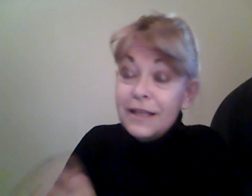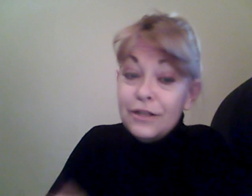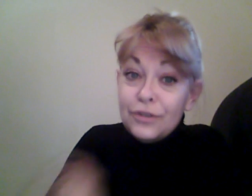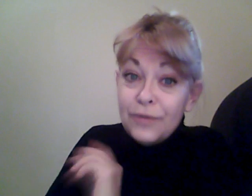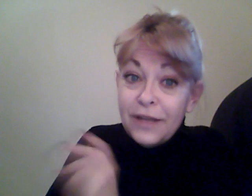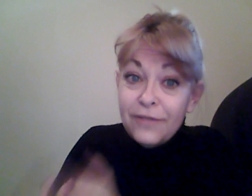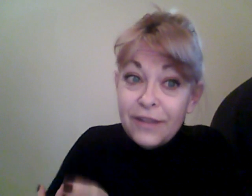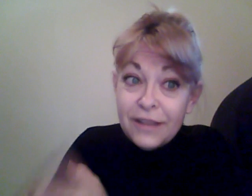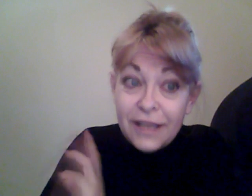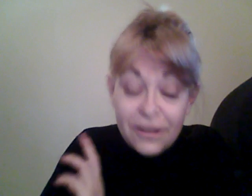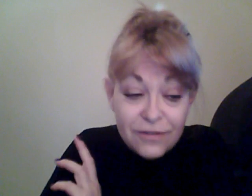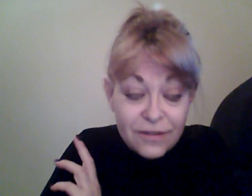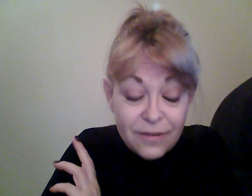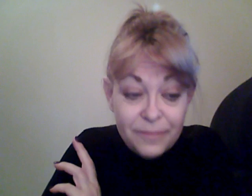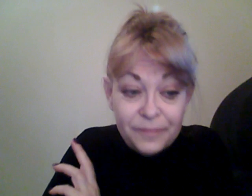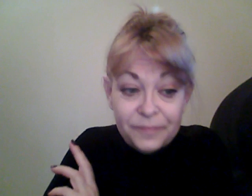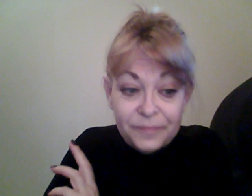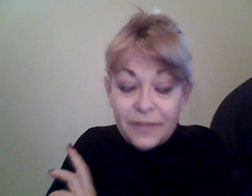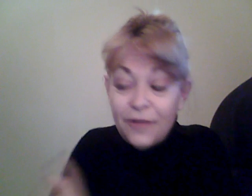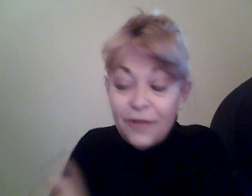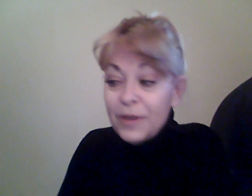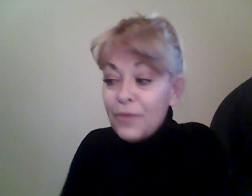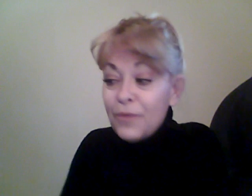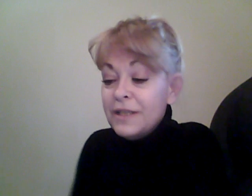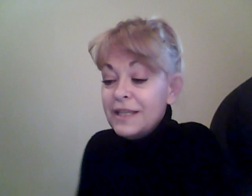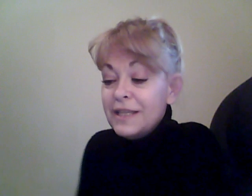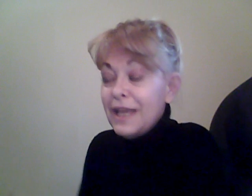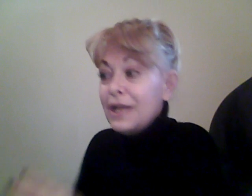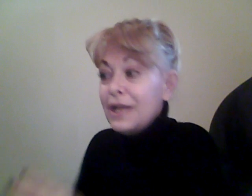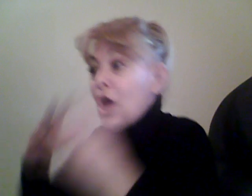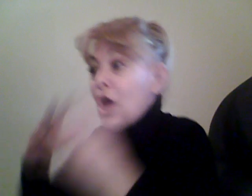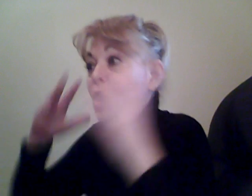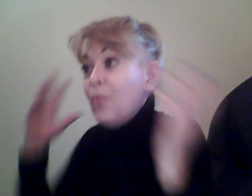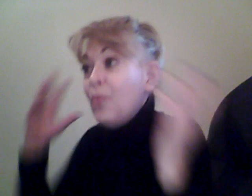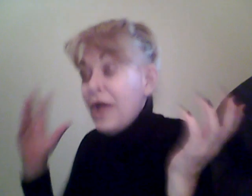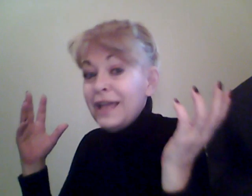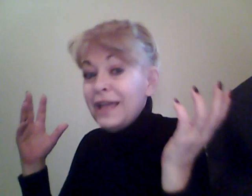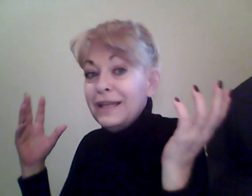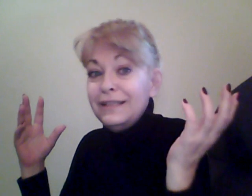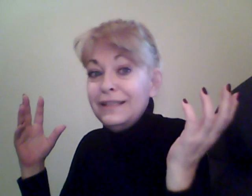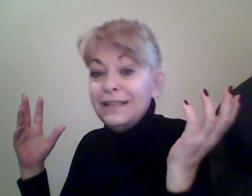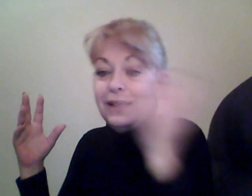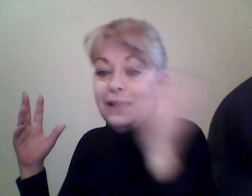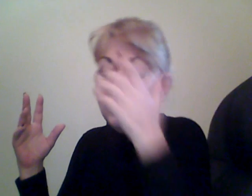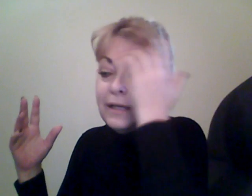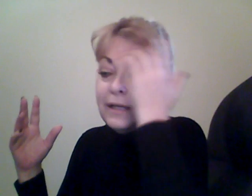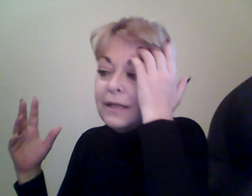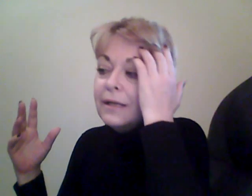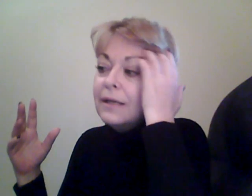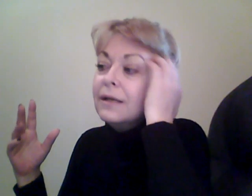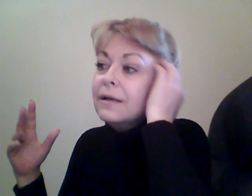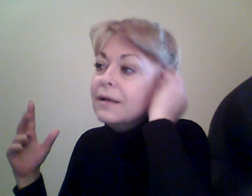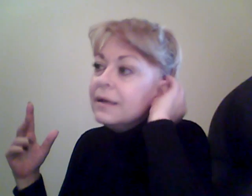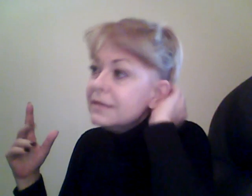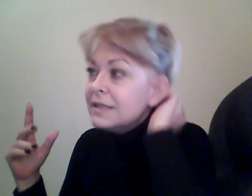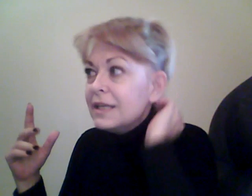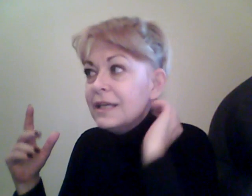they're doing everything that kills them. Everybody wants to get awakened as they